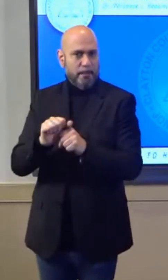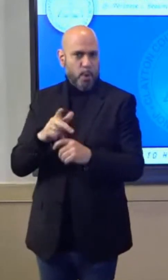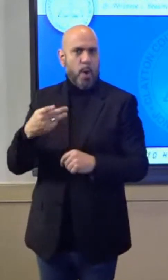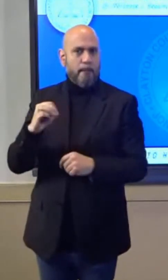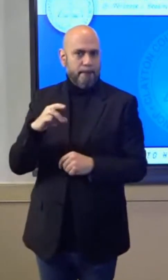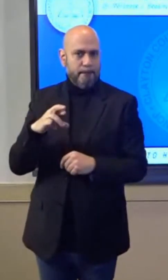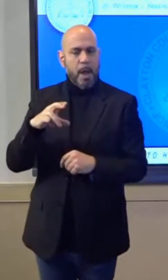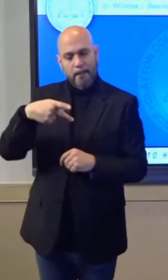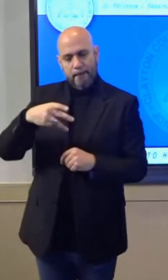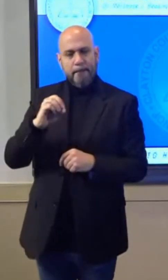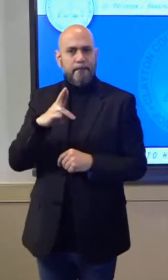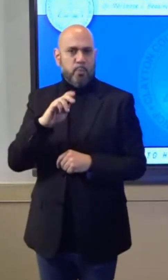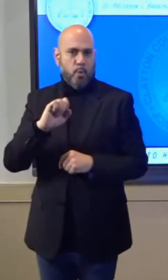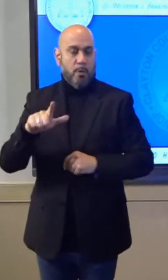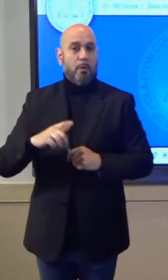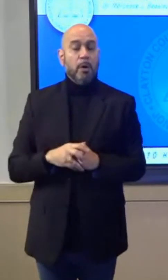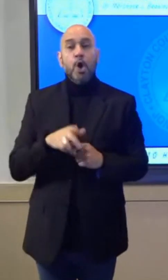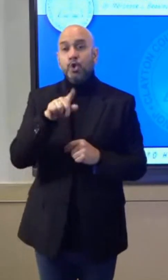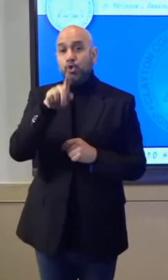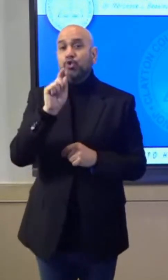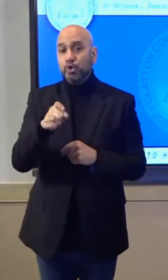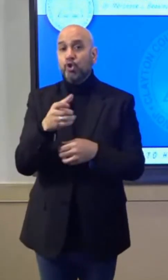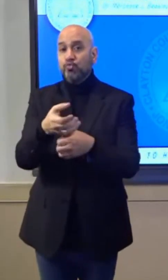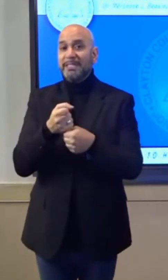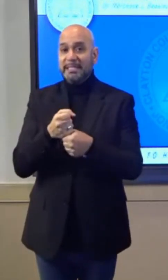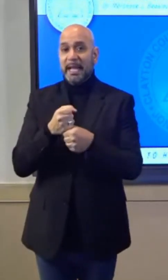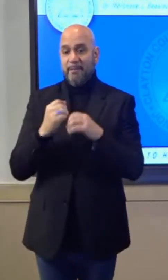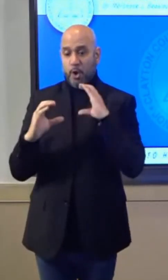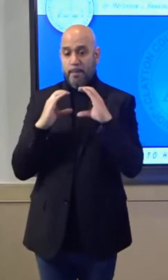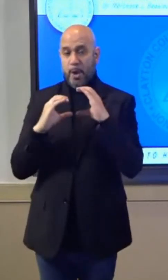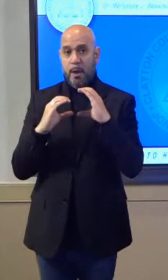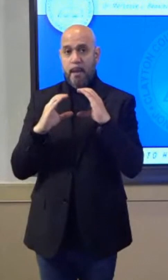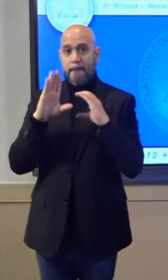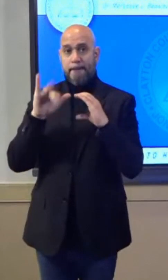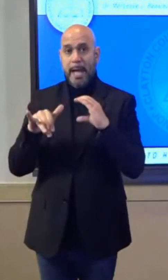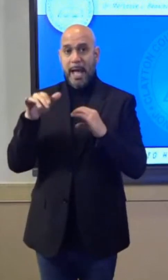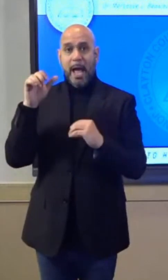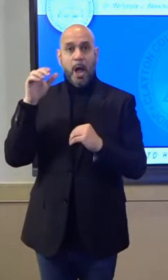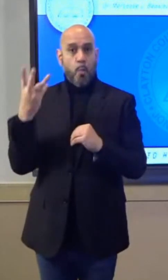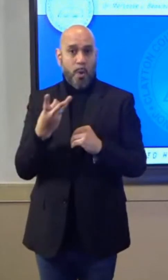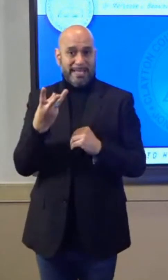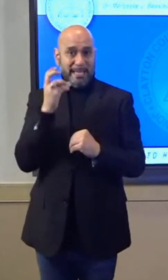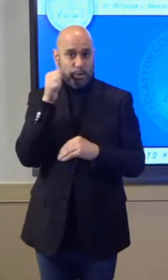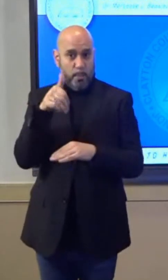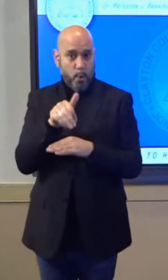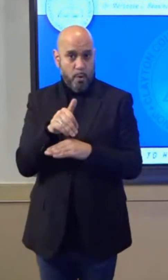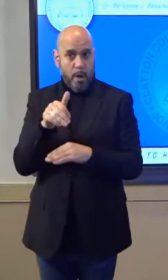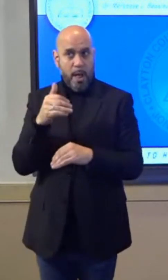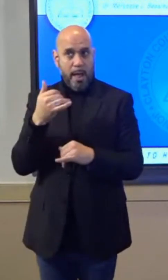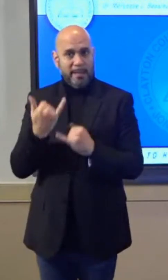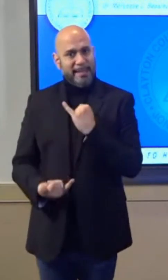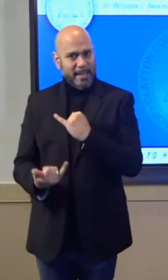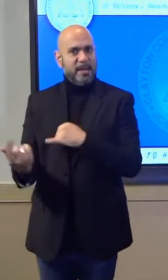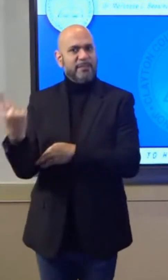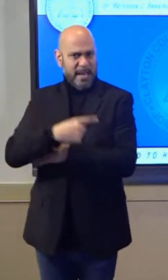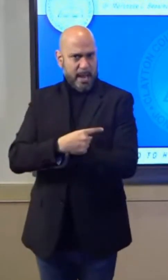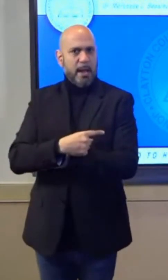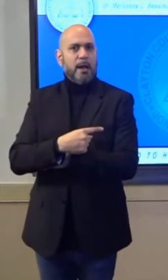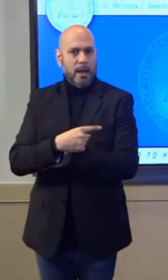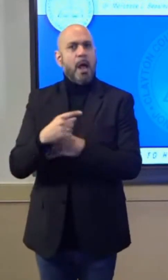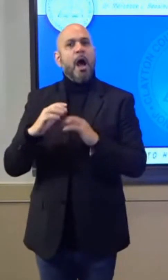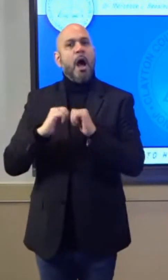portal. Employees, you should get a communication by end of day Wednesday about the vaccination procedure